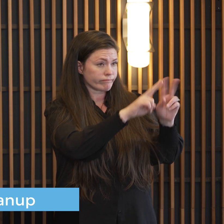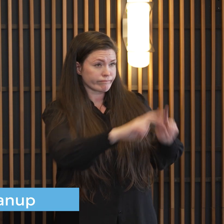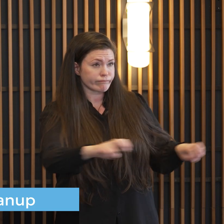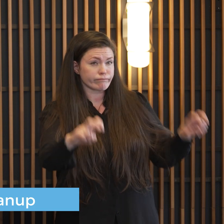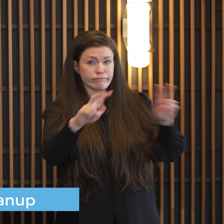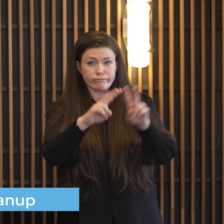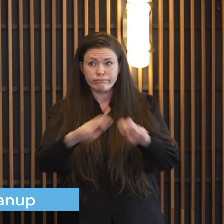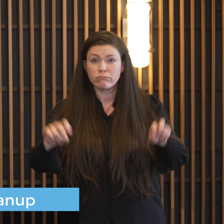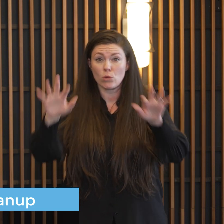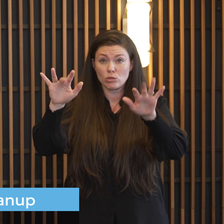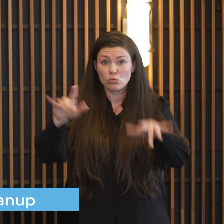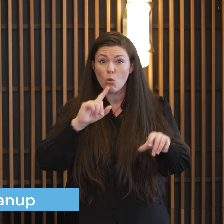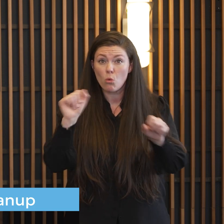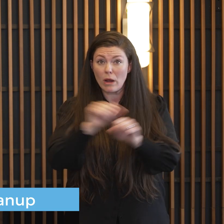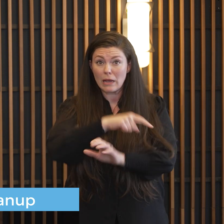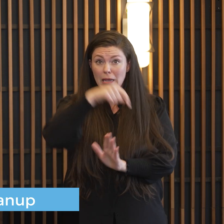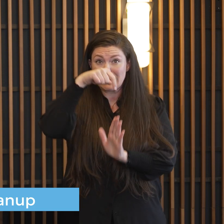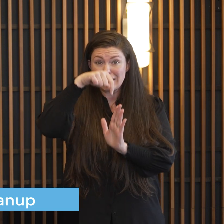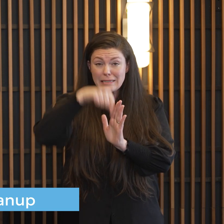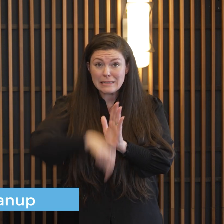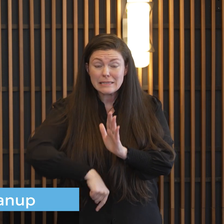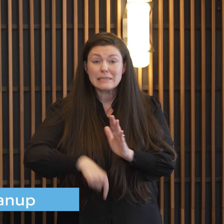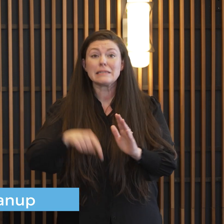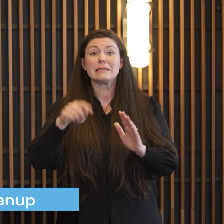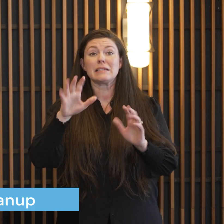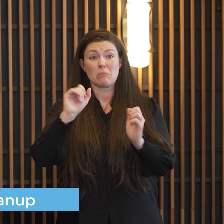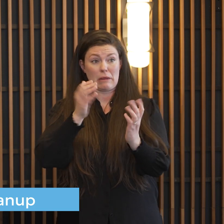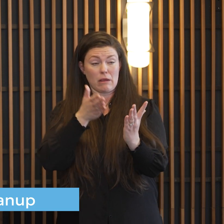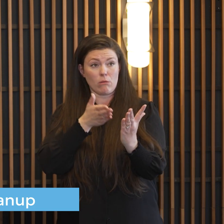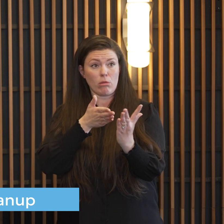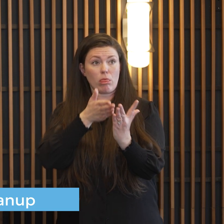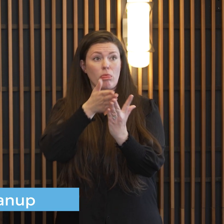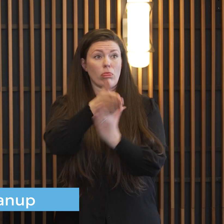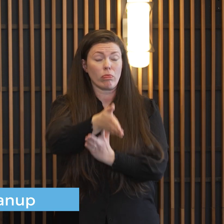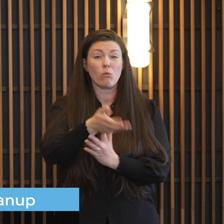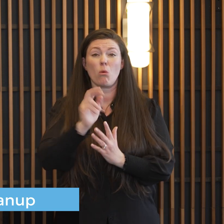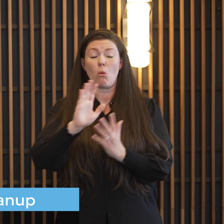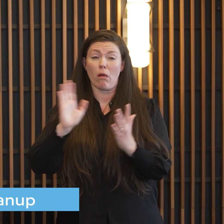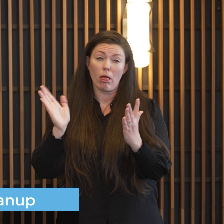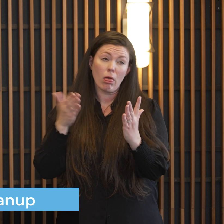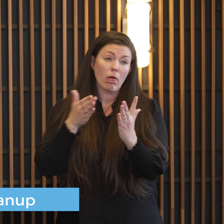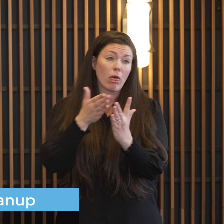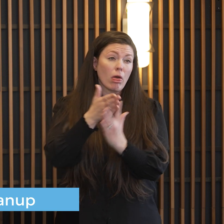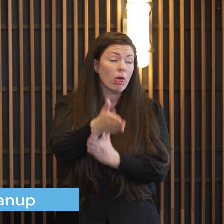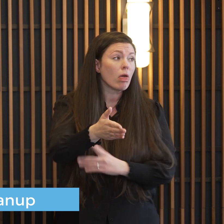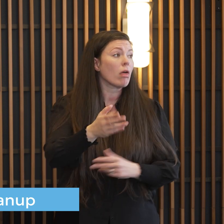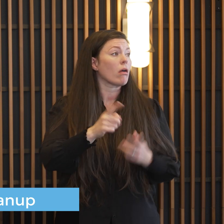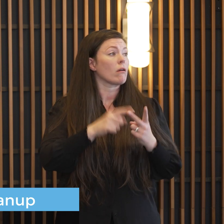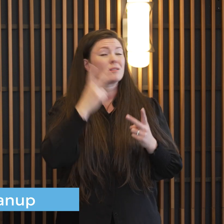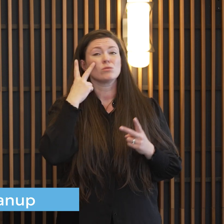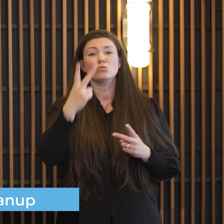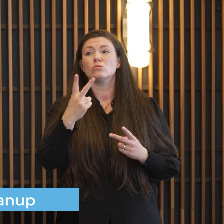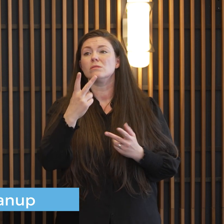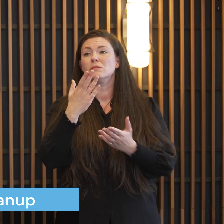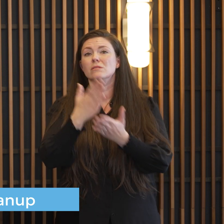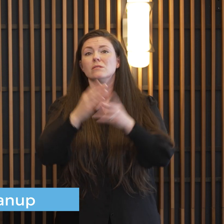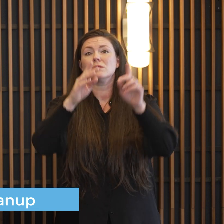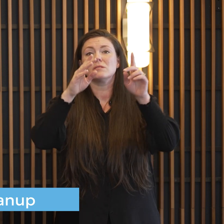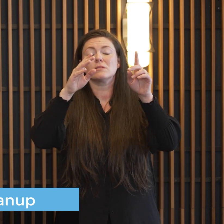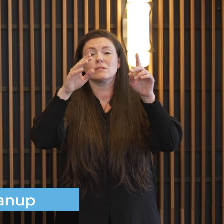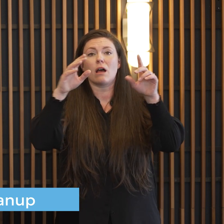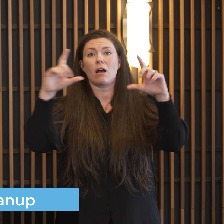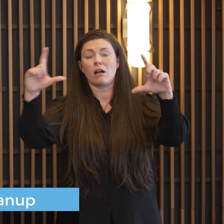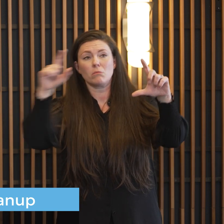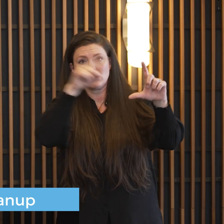it is it slick is it glassed over and as you're approaching stop signs stop lights give